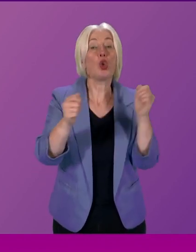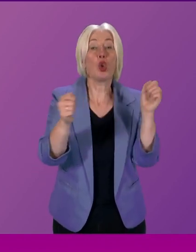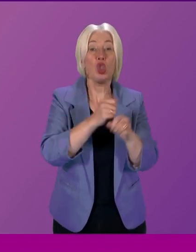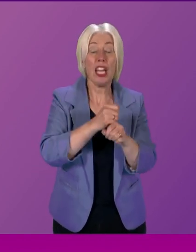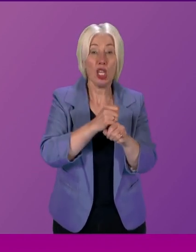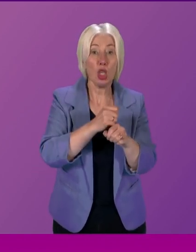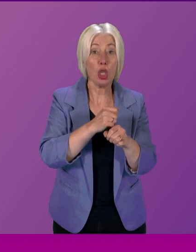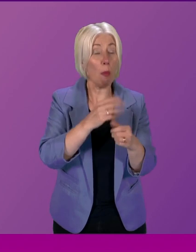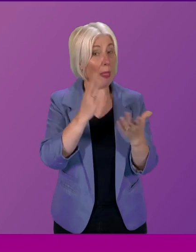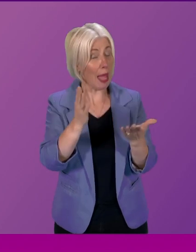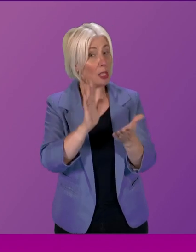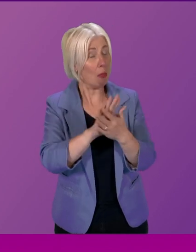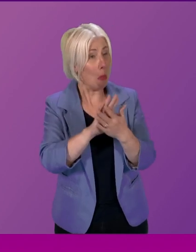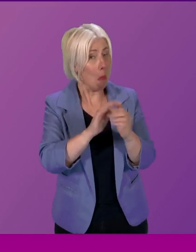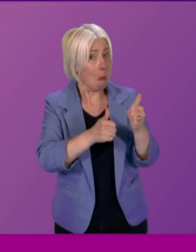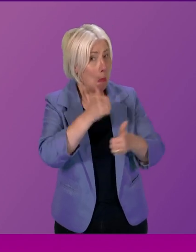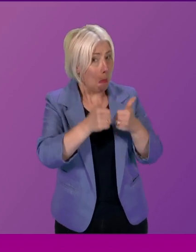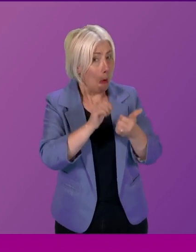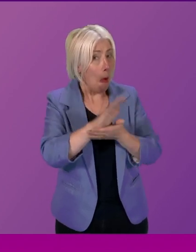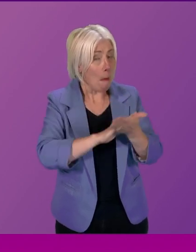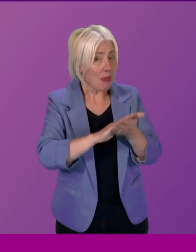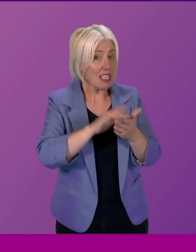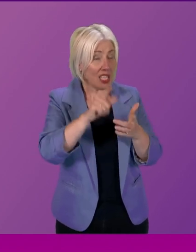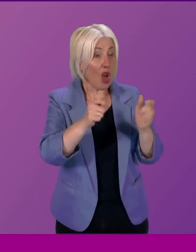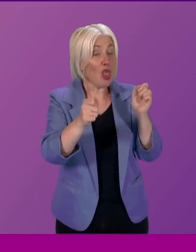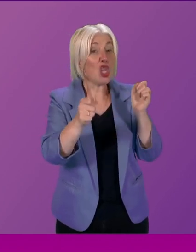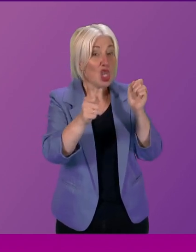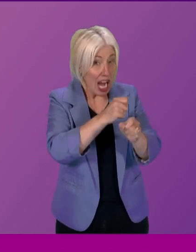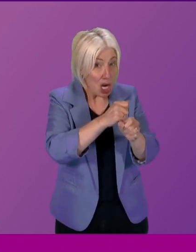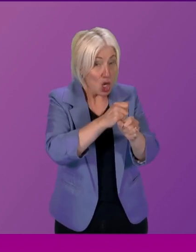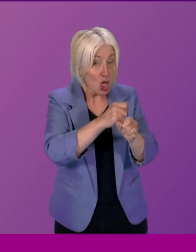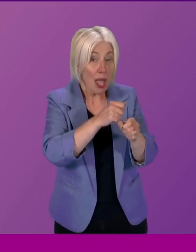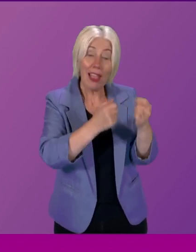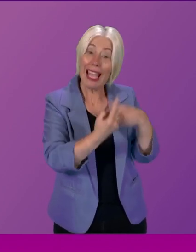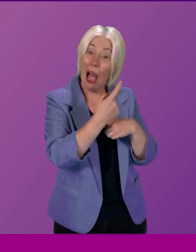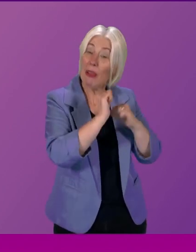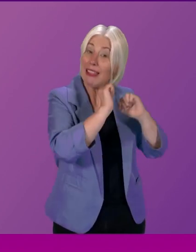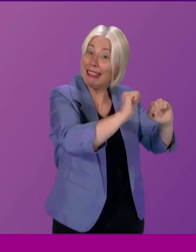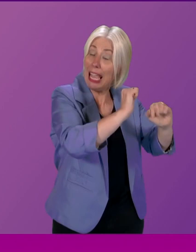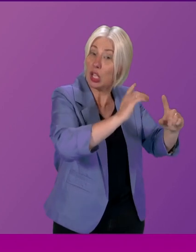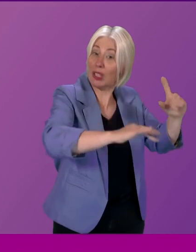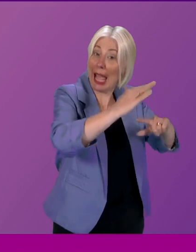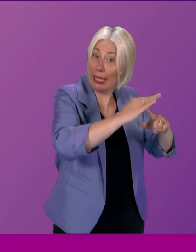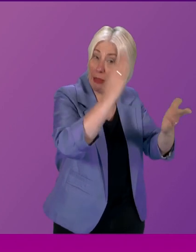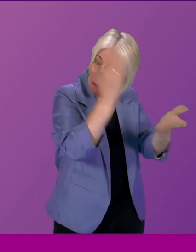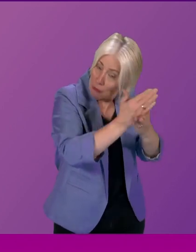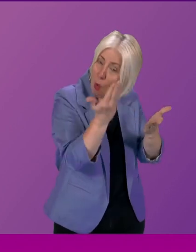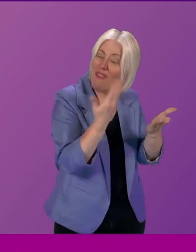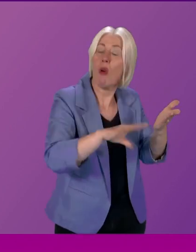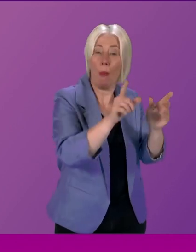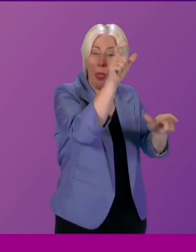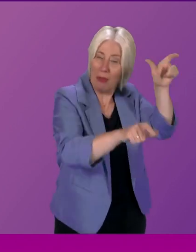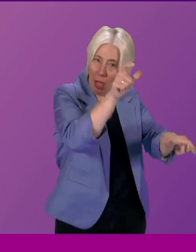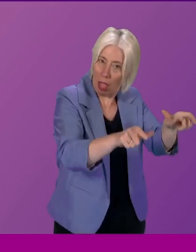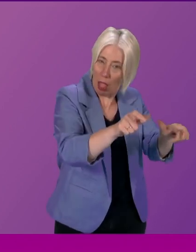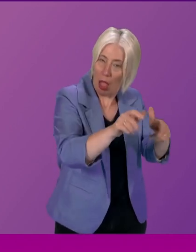a backhanded compliment because it means that the change is underpinned by citizen involvement which then gives politicians the confidence to move forward